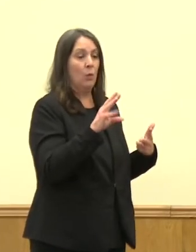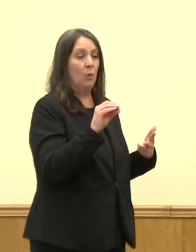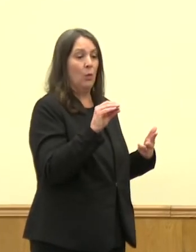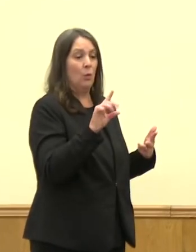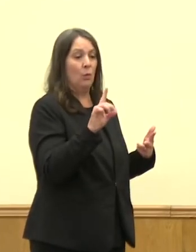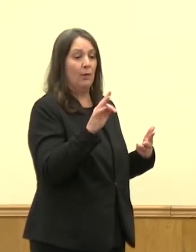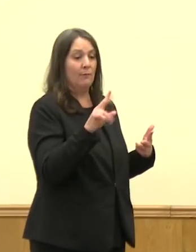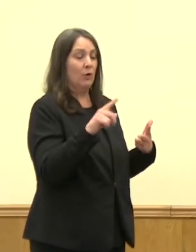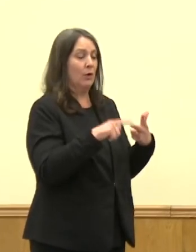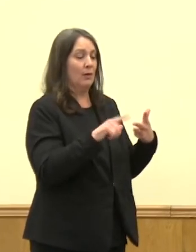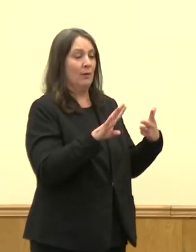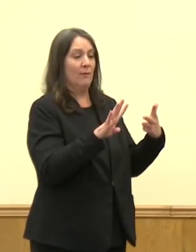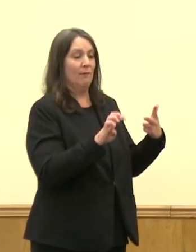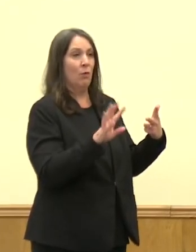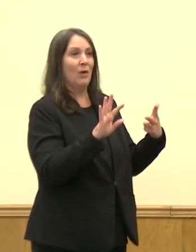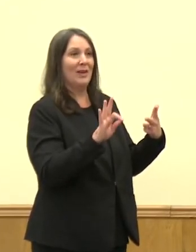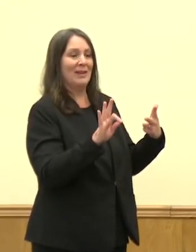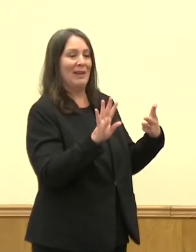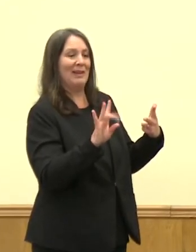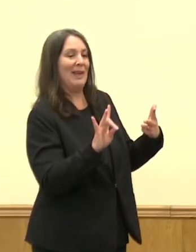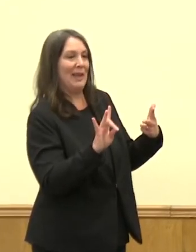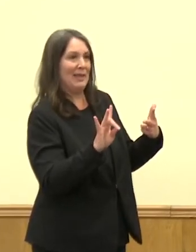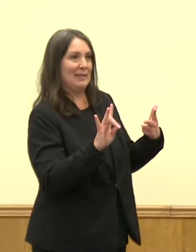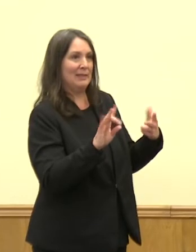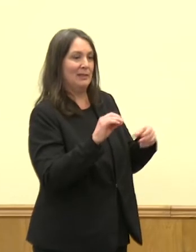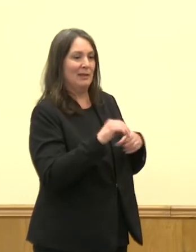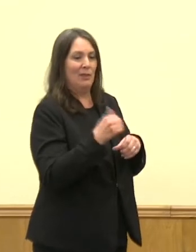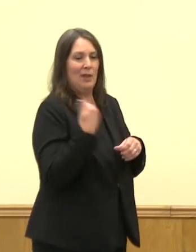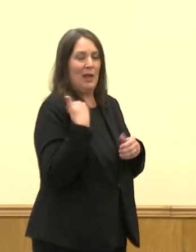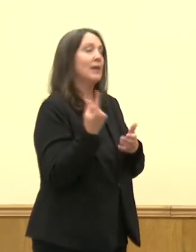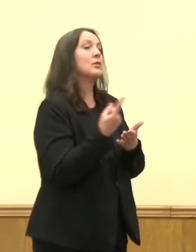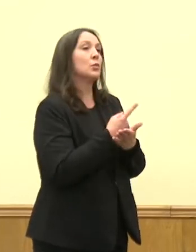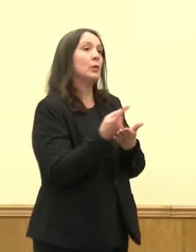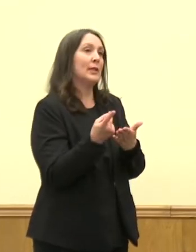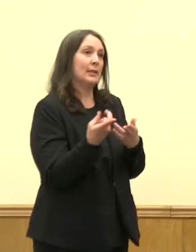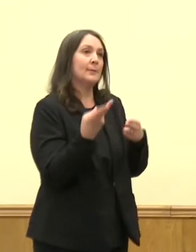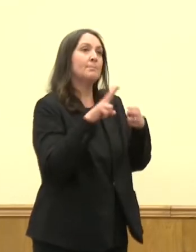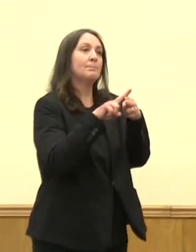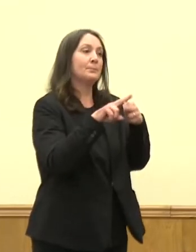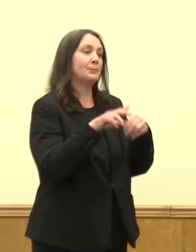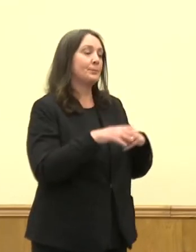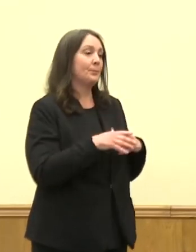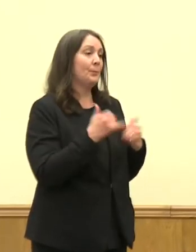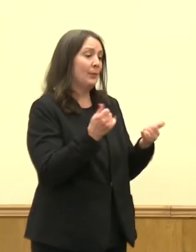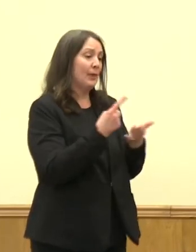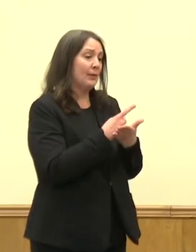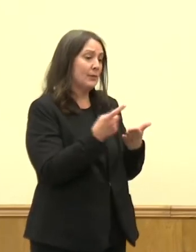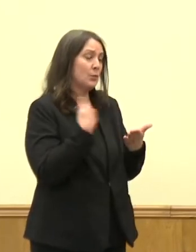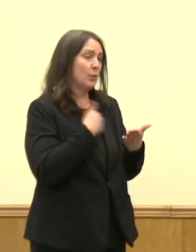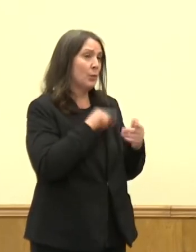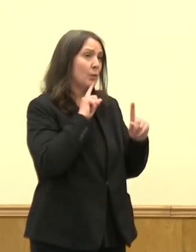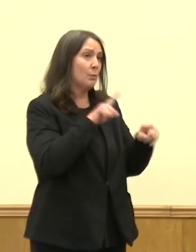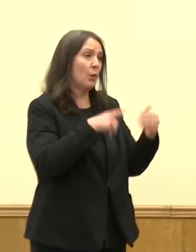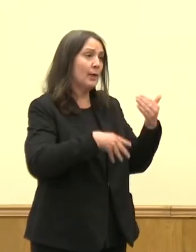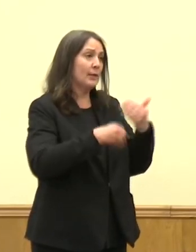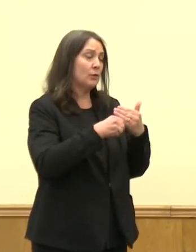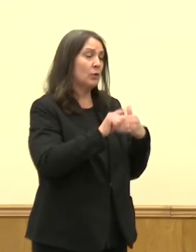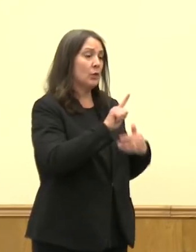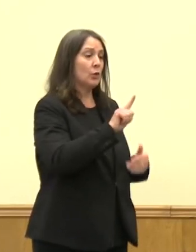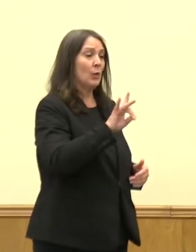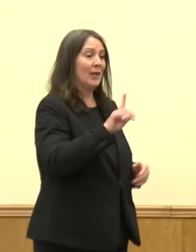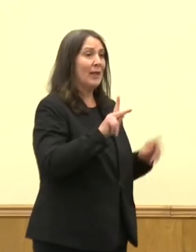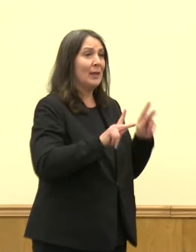it was 498 new cases over the past week. This week, we also report an additional 28